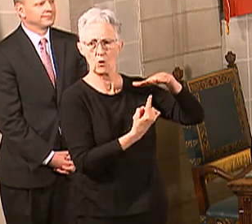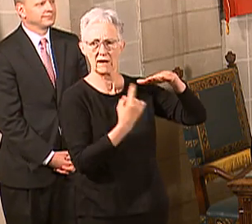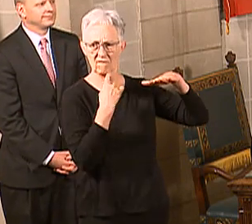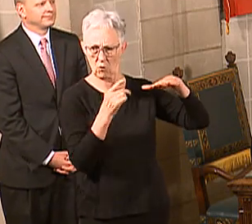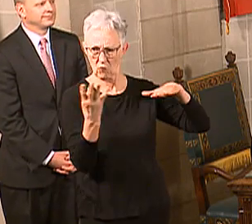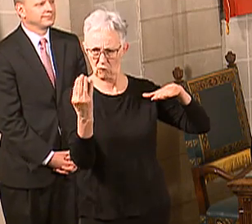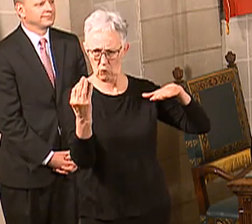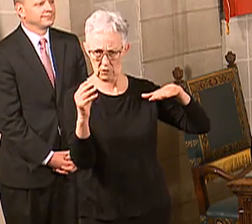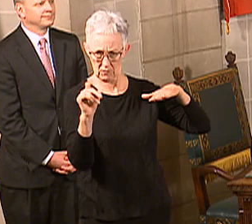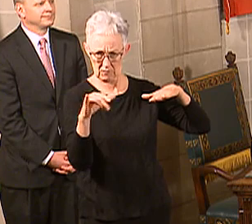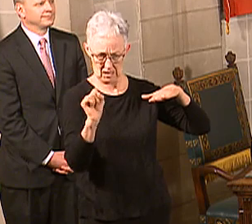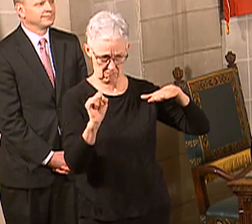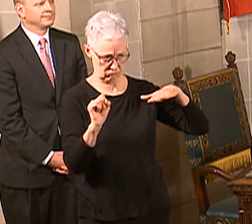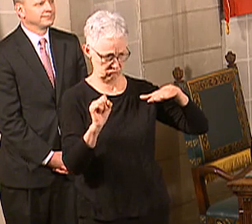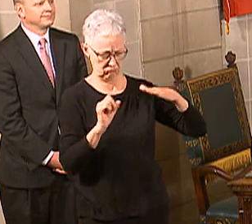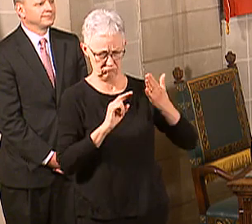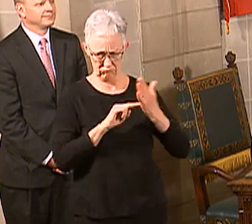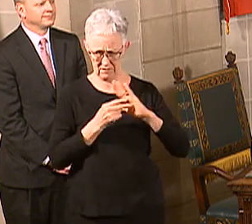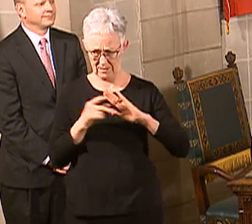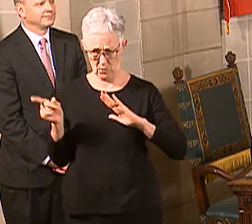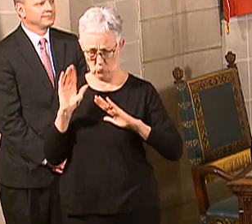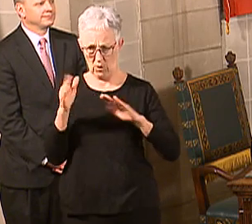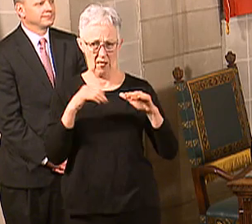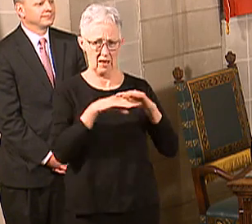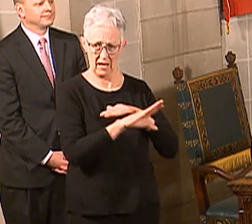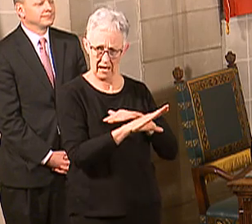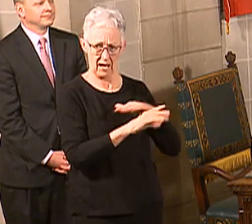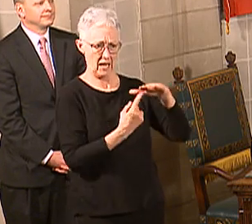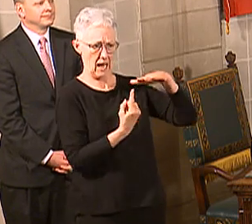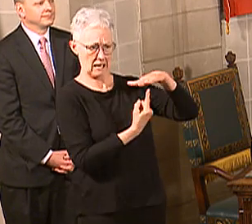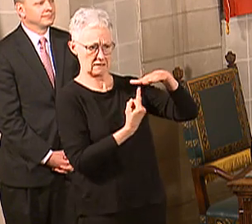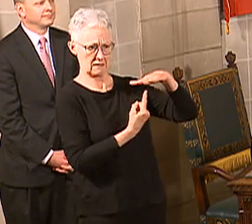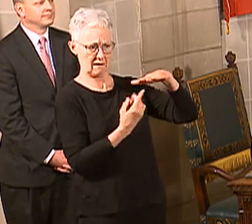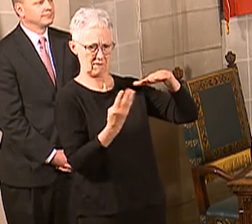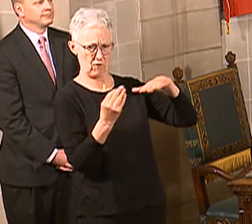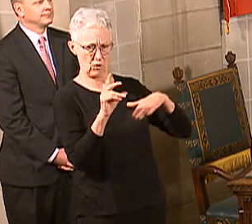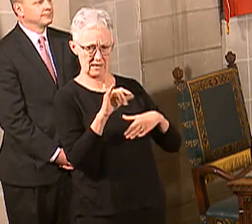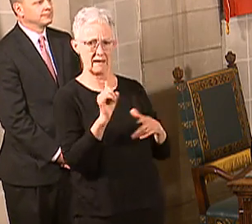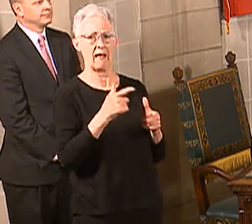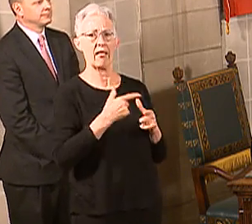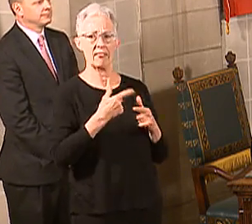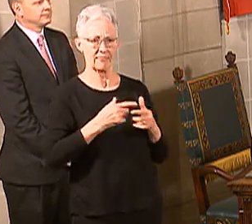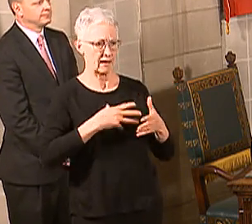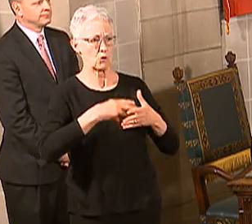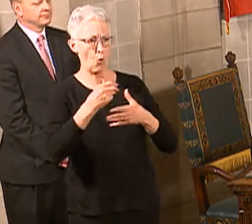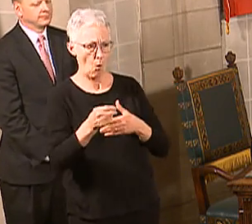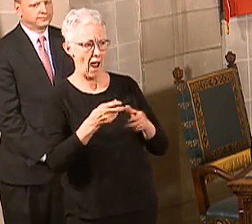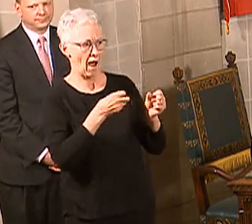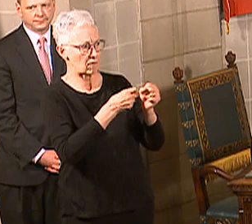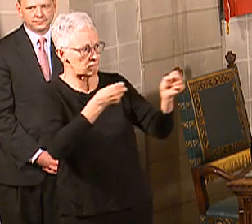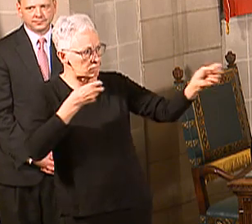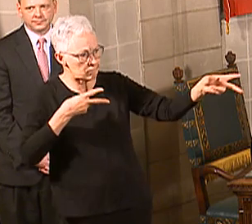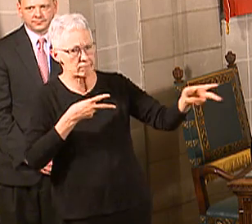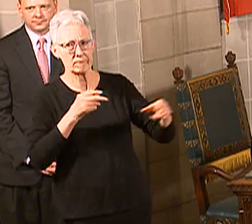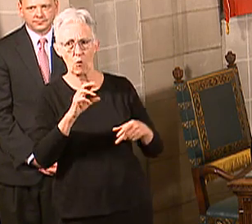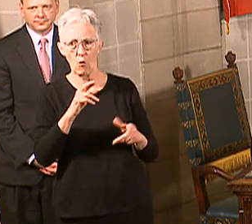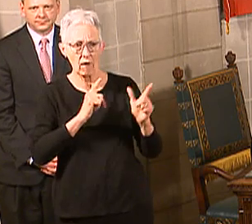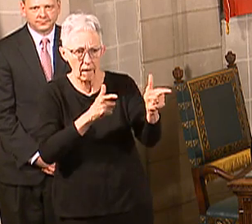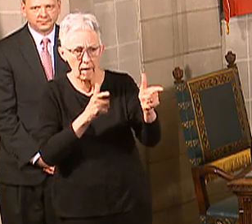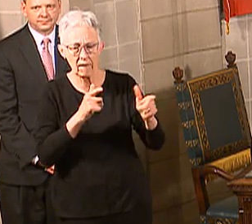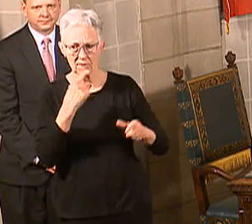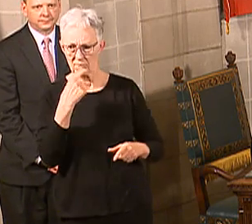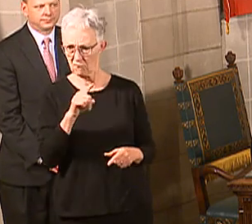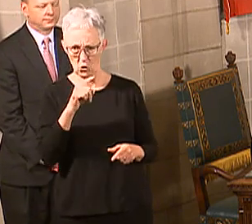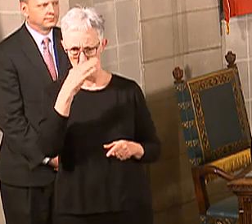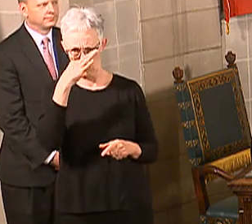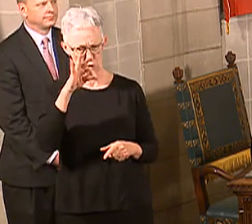14 days and then go turkey hunting. We want to just really kind of nip that in the bud, so we're not going to be issuing those out-of-state permits. And then also I want to remind